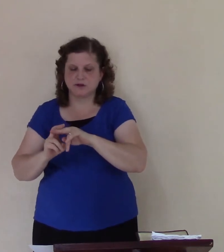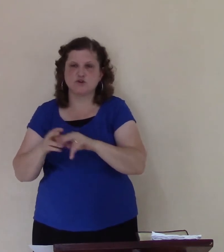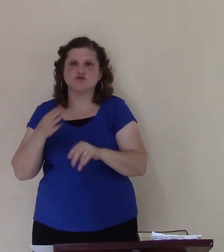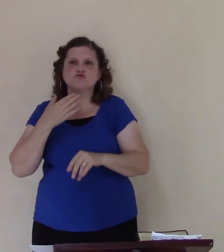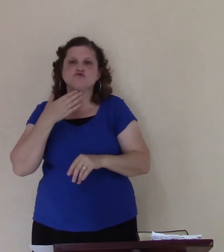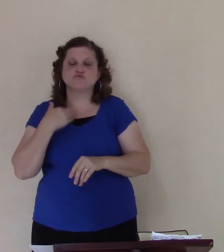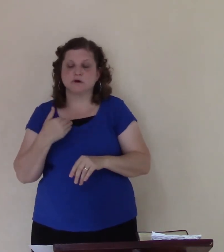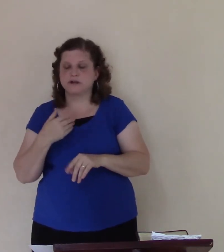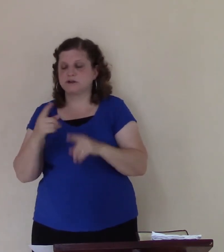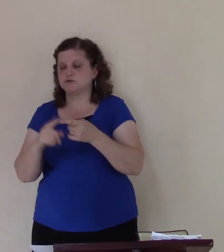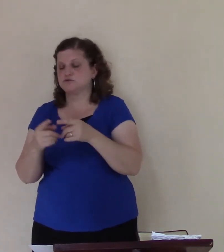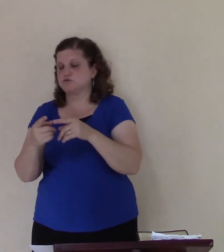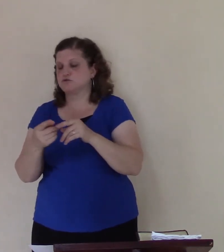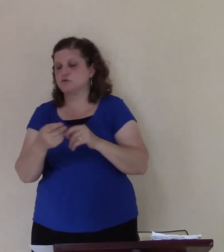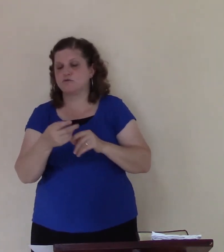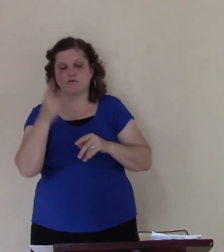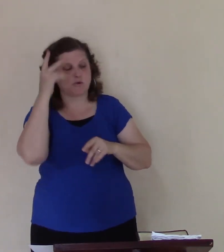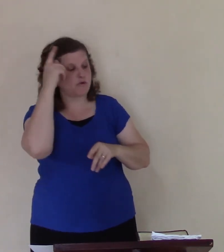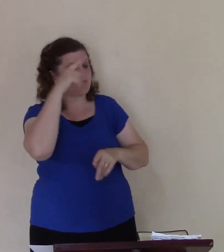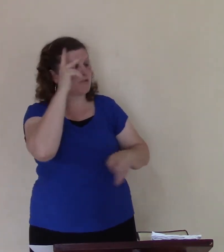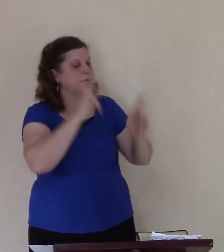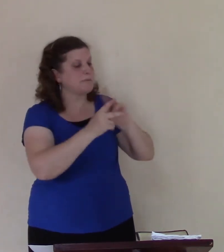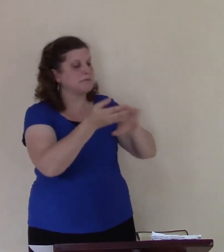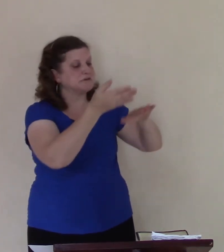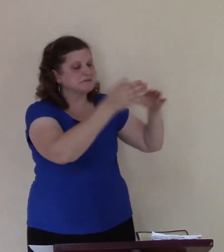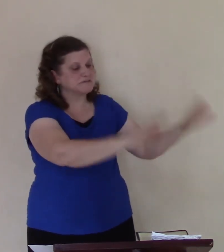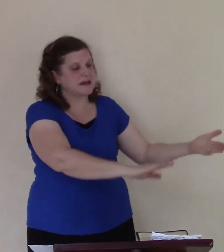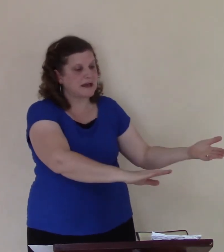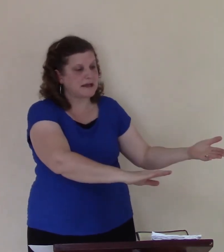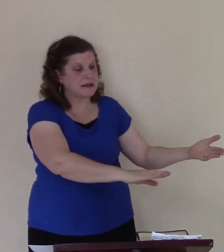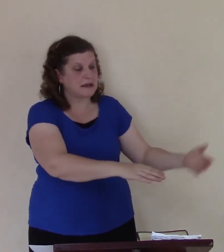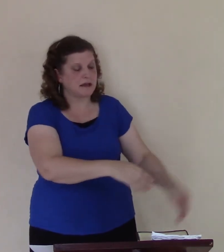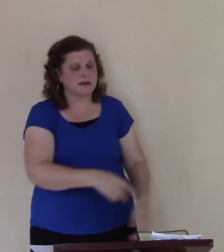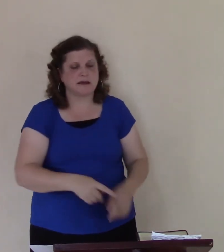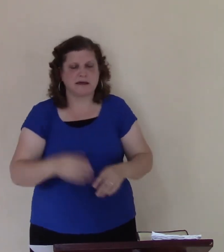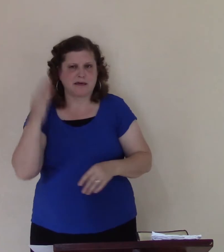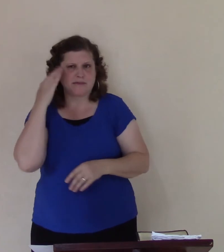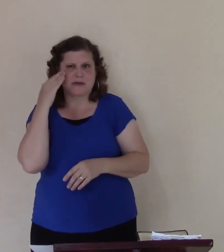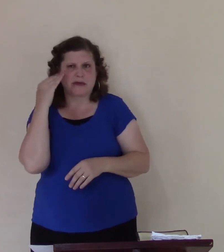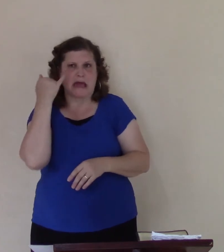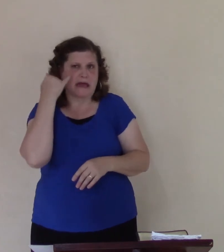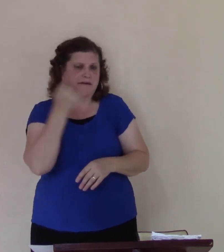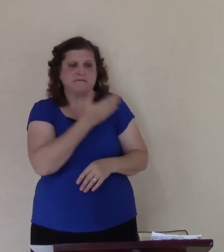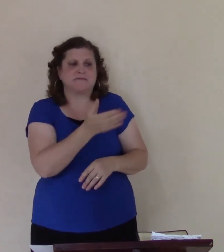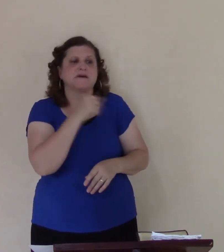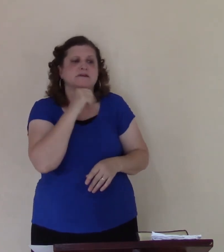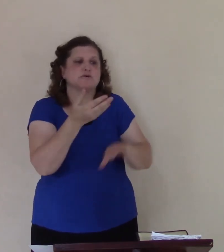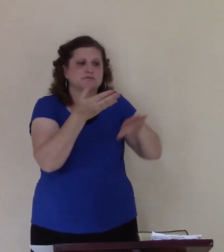to battle. And now thinking, well, if they're not going to die, maybe I will. Just to kill them.